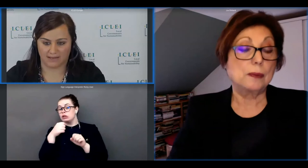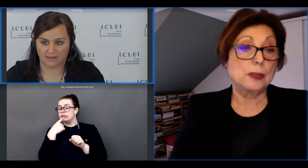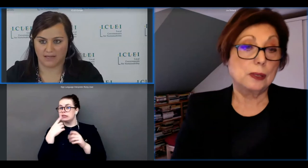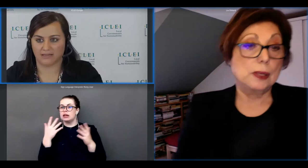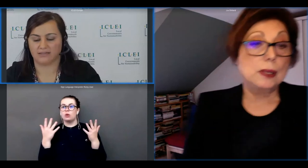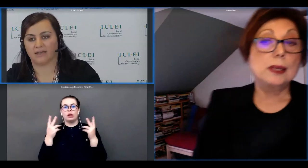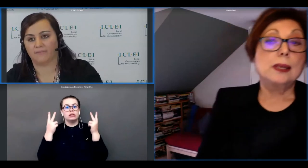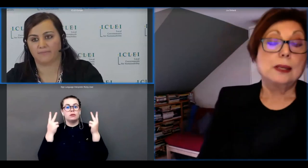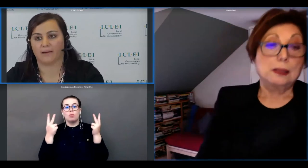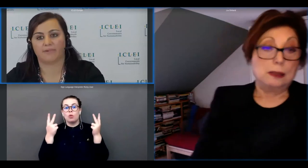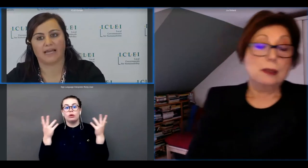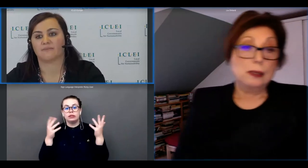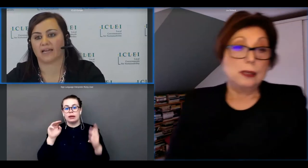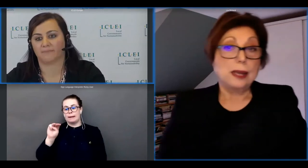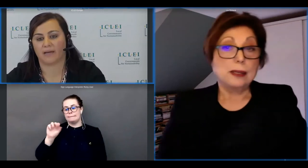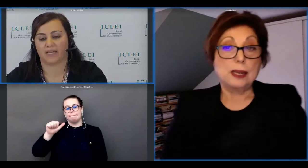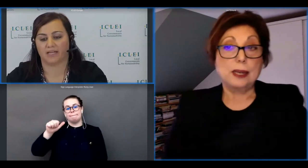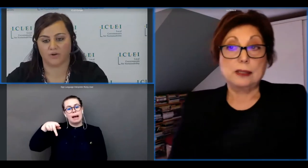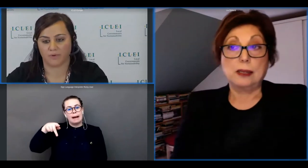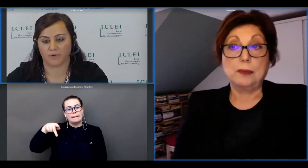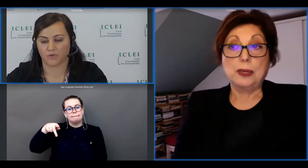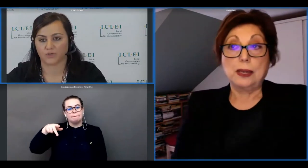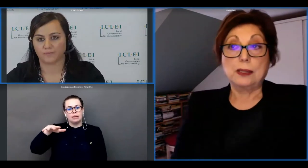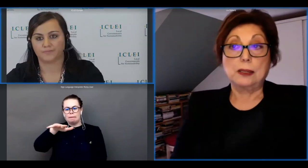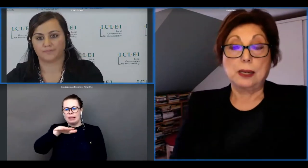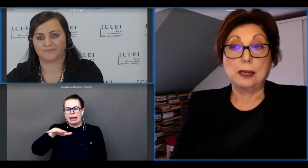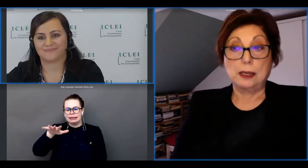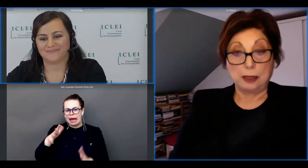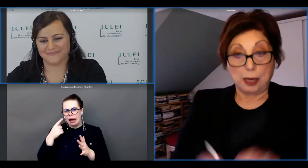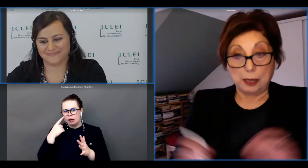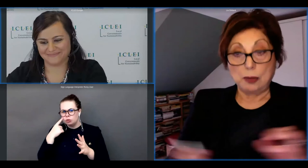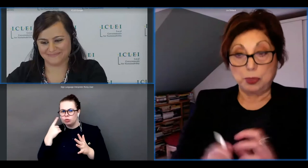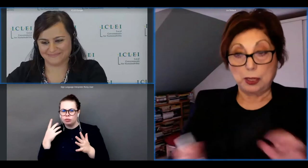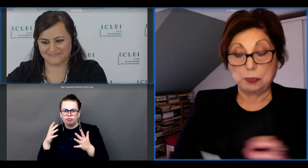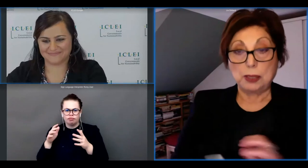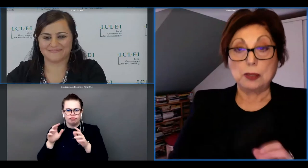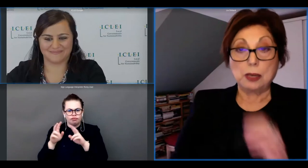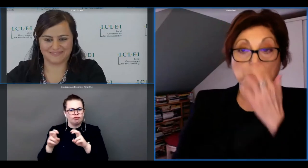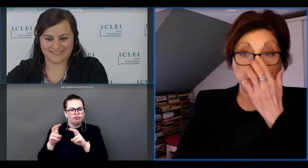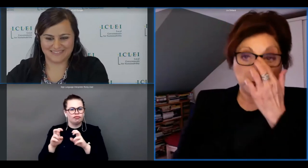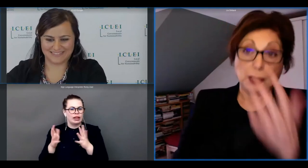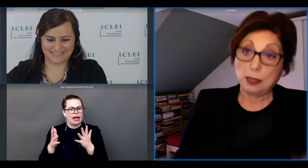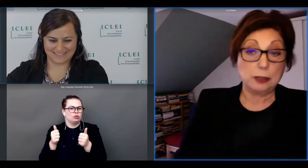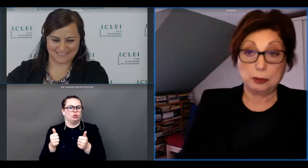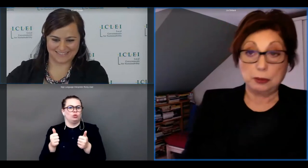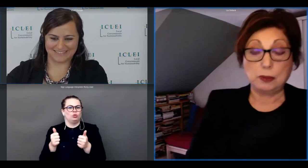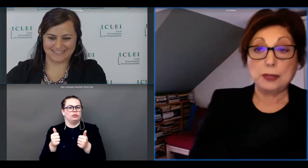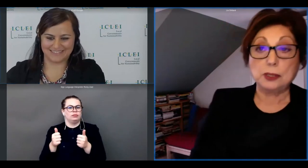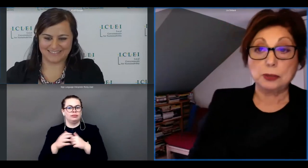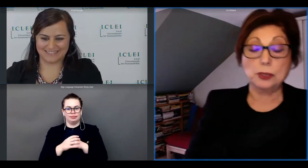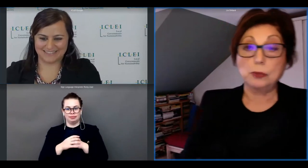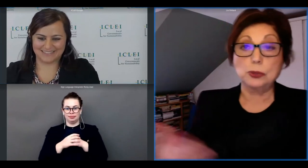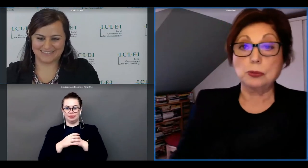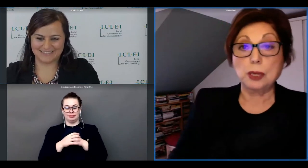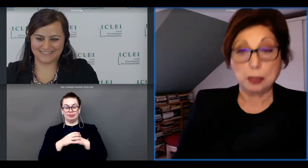mapping mapping and uh yeah place michael in your approach yes i'll i'll i'll i'll i'll i'll i'll be as as as brief as i can rightly